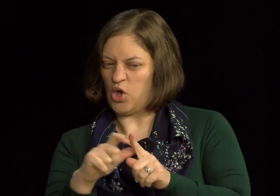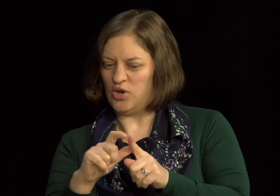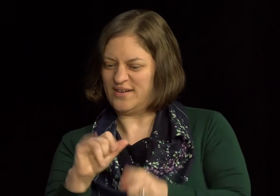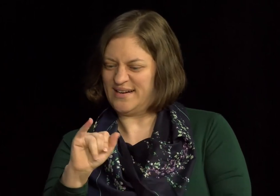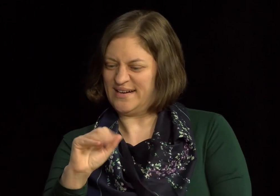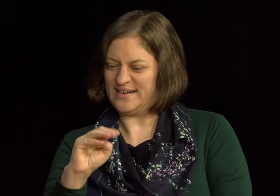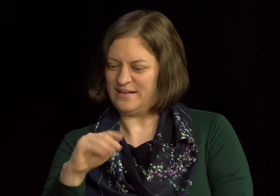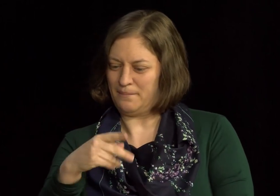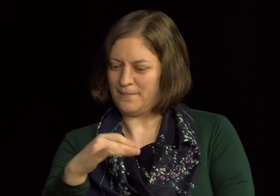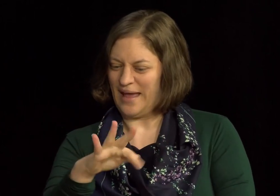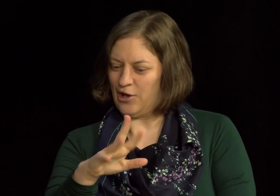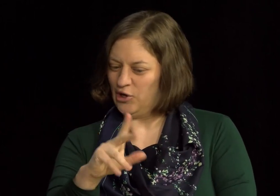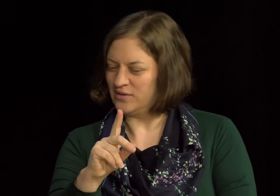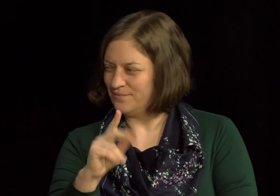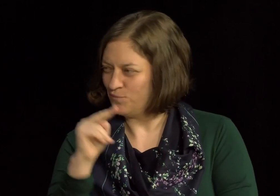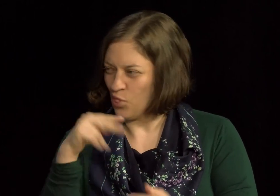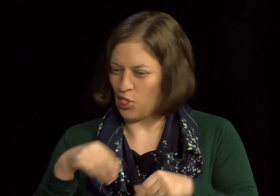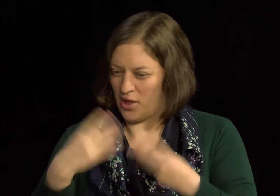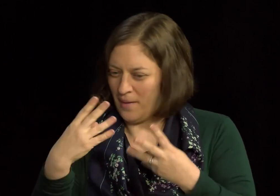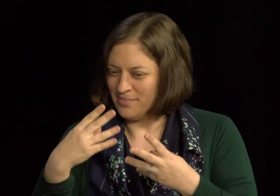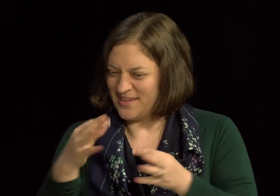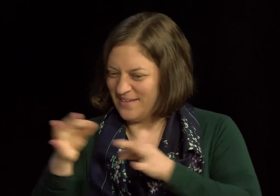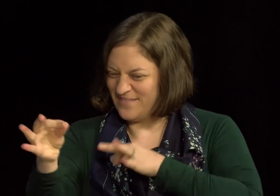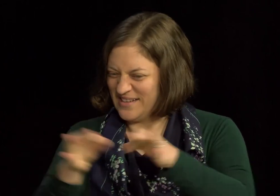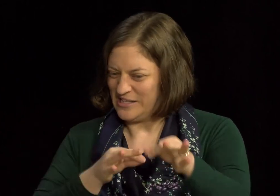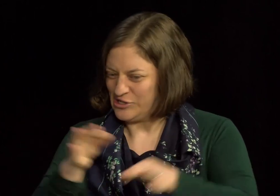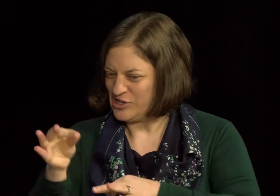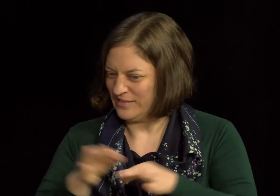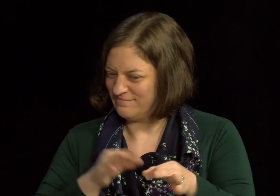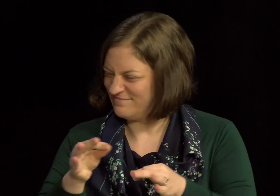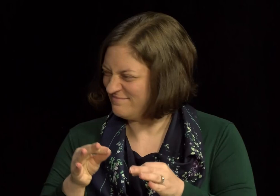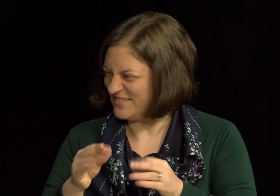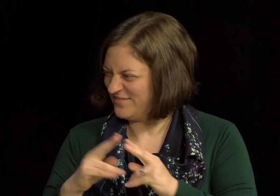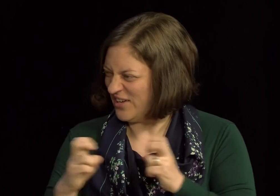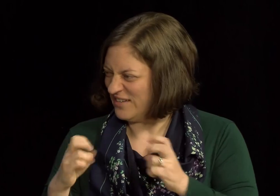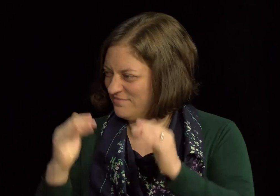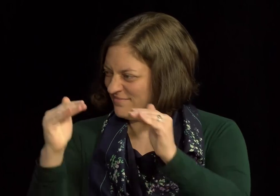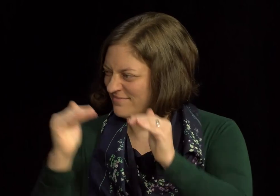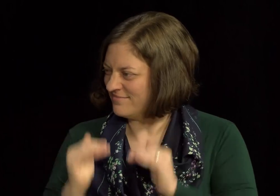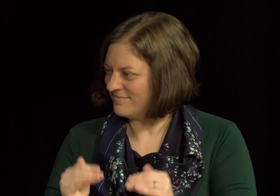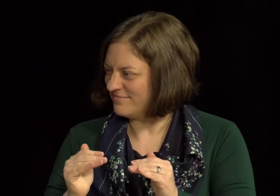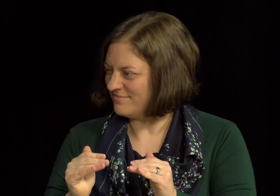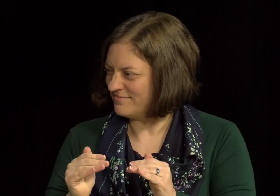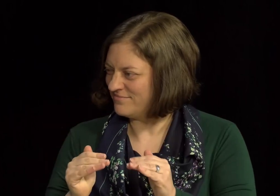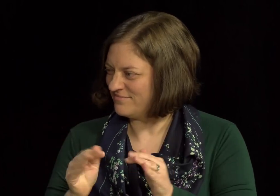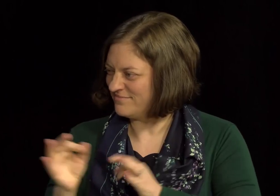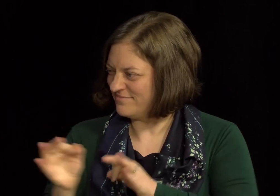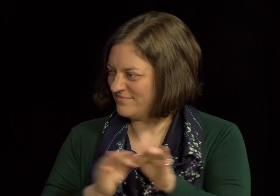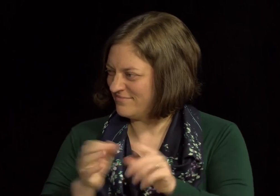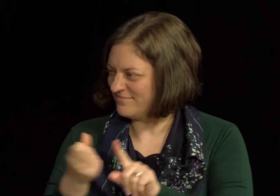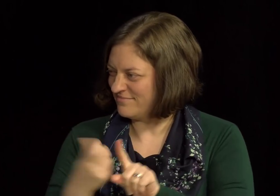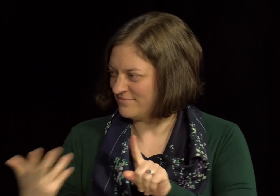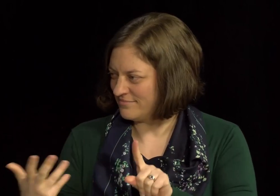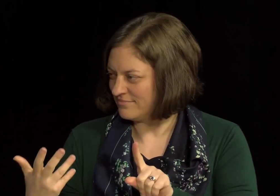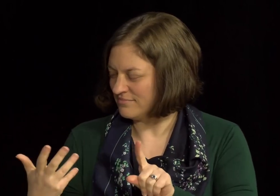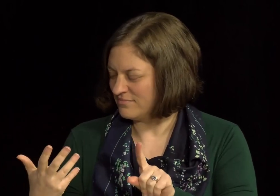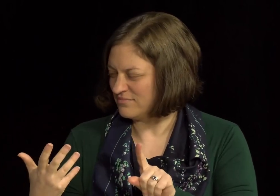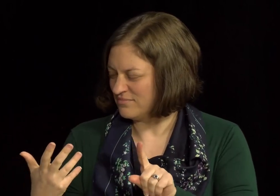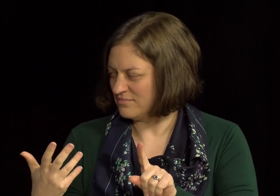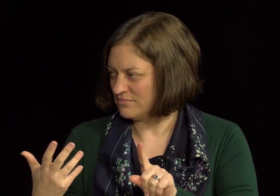Because the term impaired by itself, if you think about that, if you look up the definition of the word impaired, it really means all kinds of negative things.